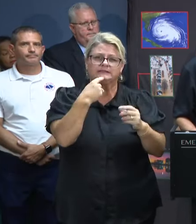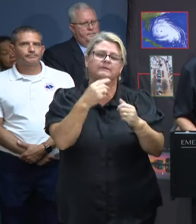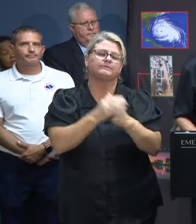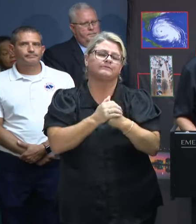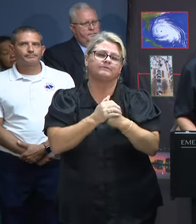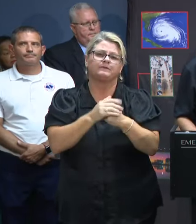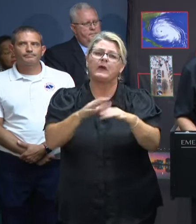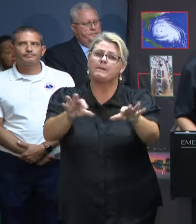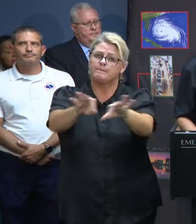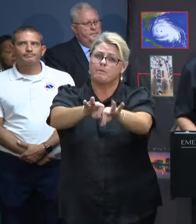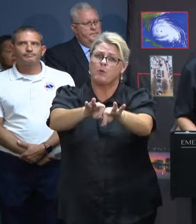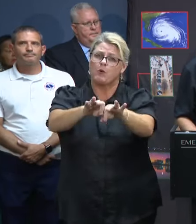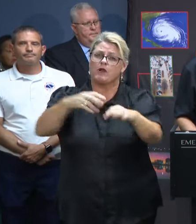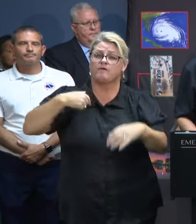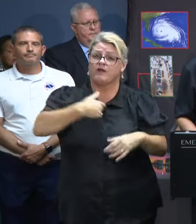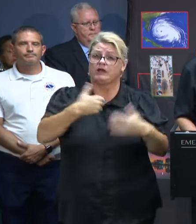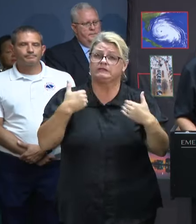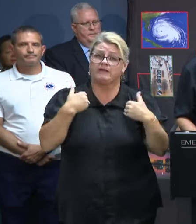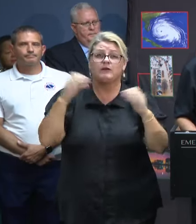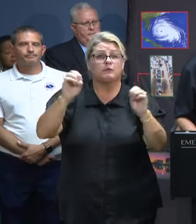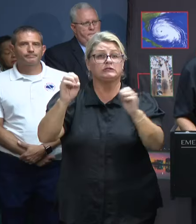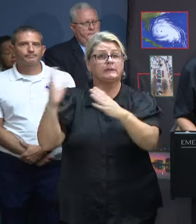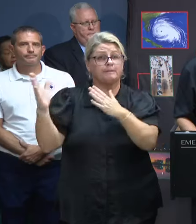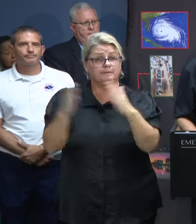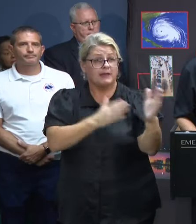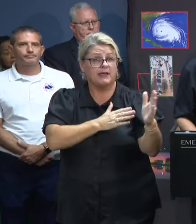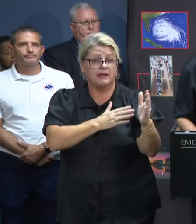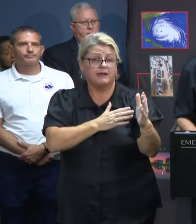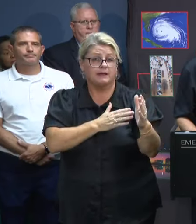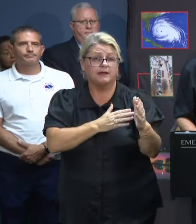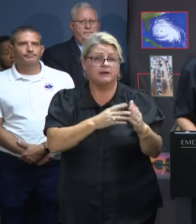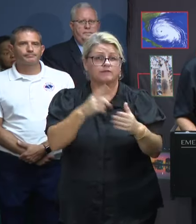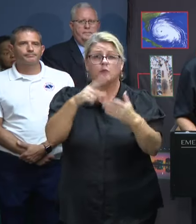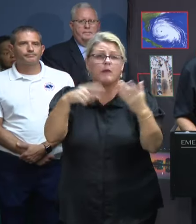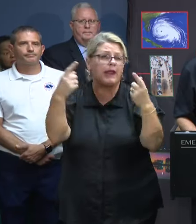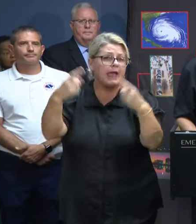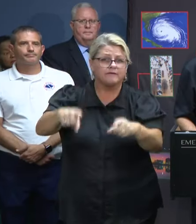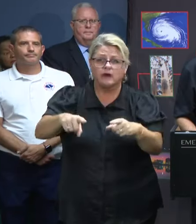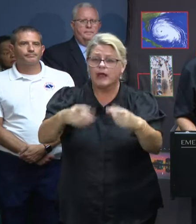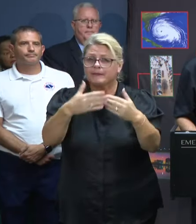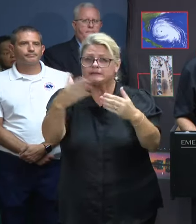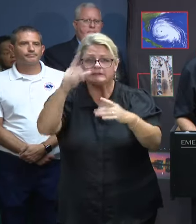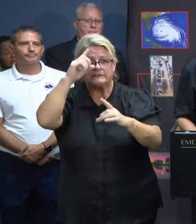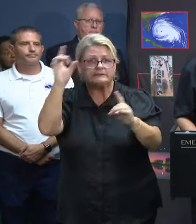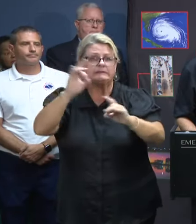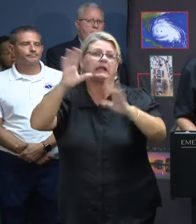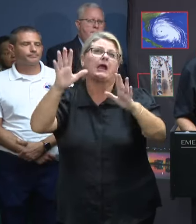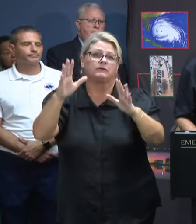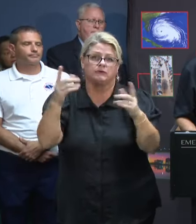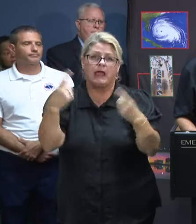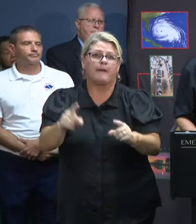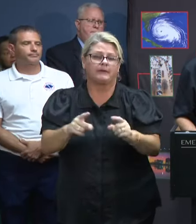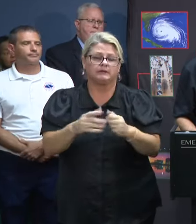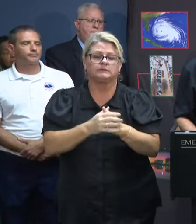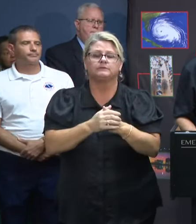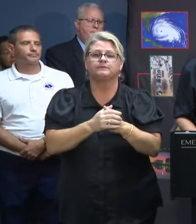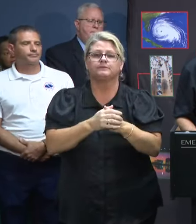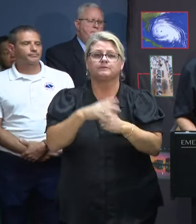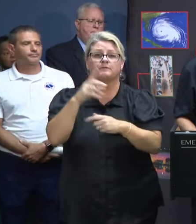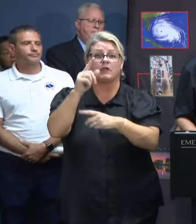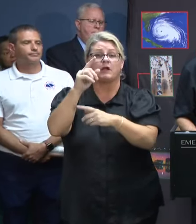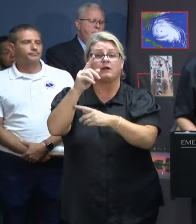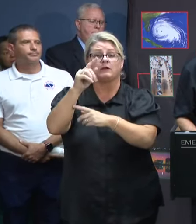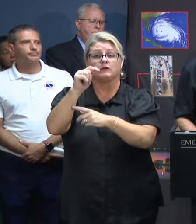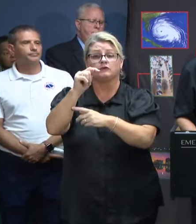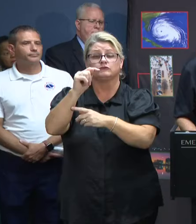very important for all of us to have an emergency plan in place for whatever disaster situation we might find ourselves in, and tropical storm